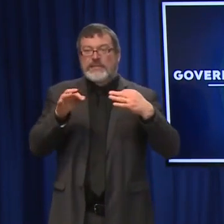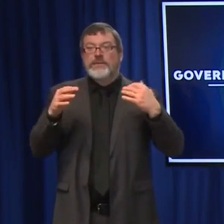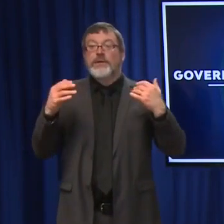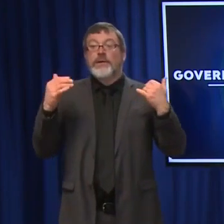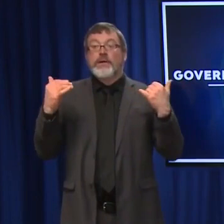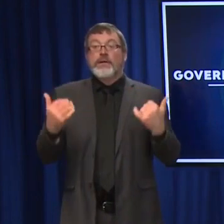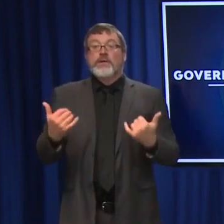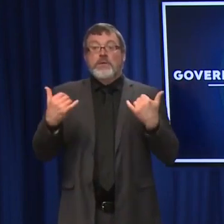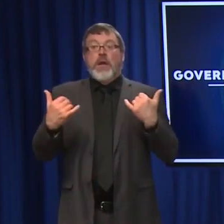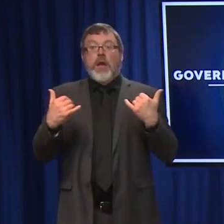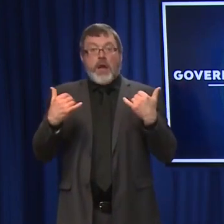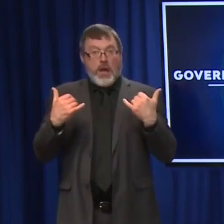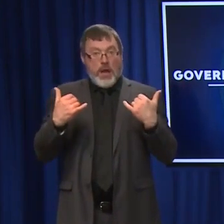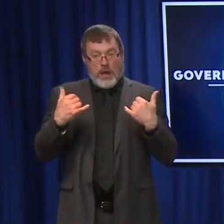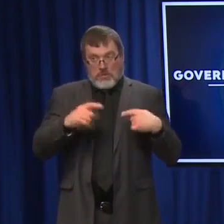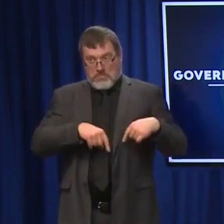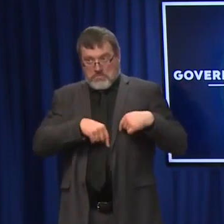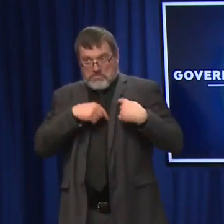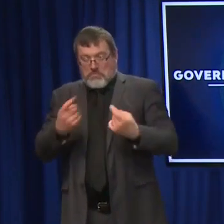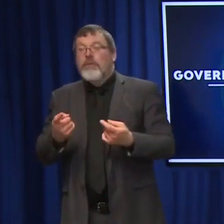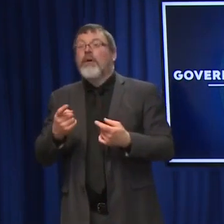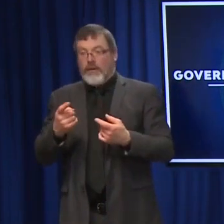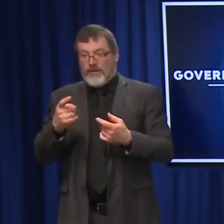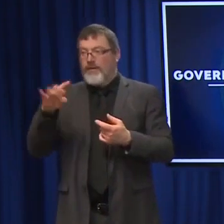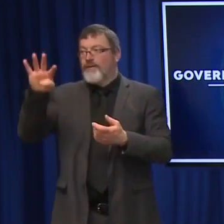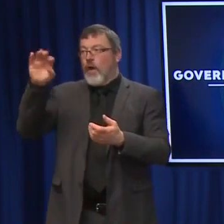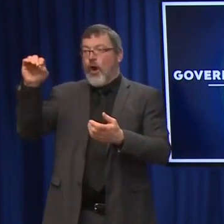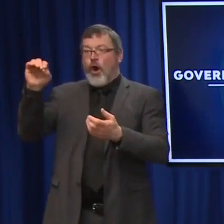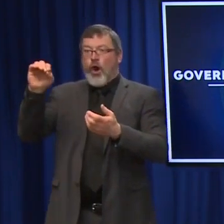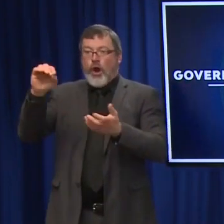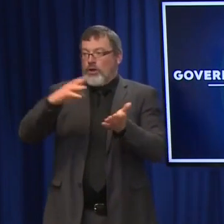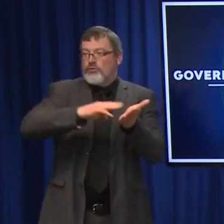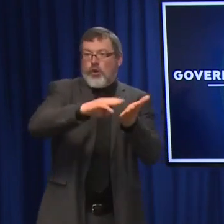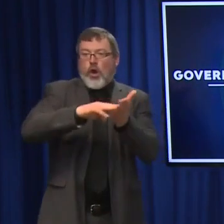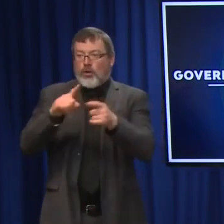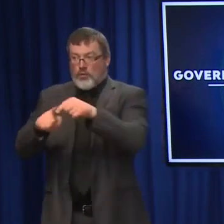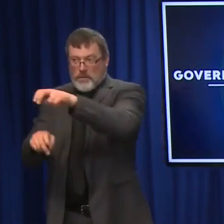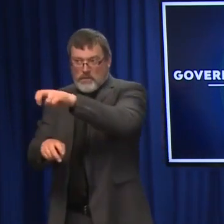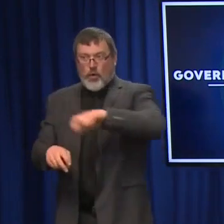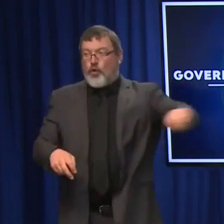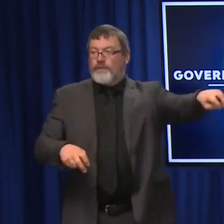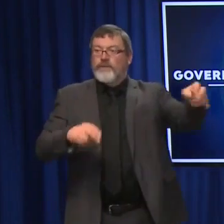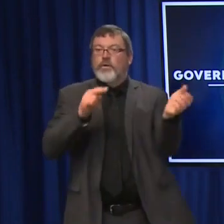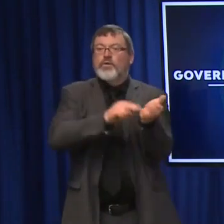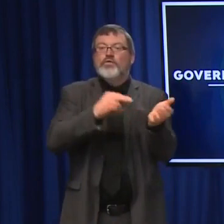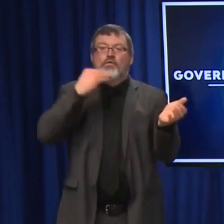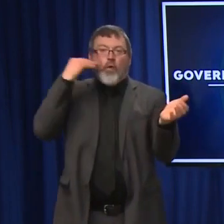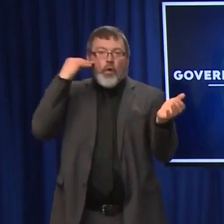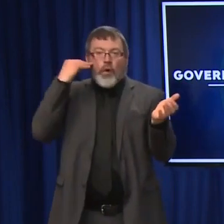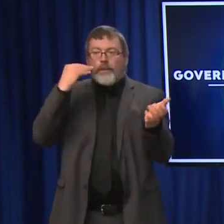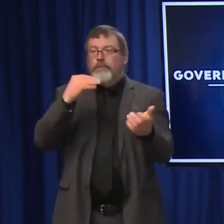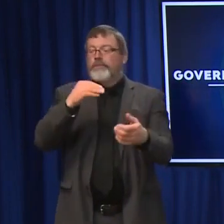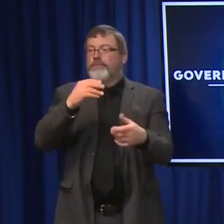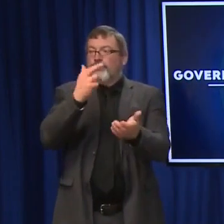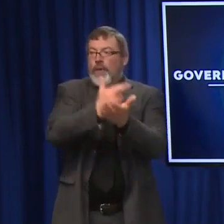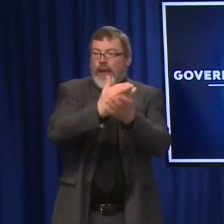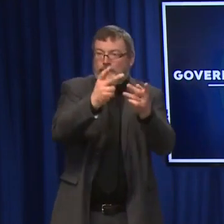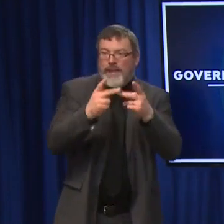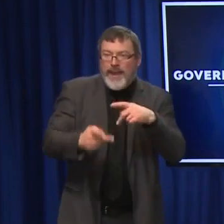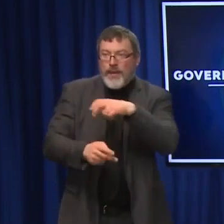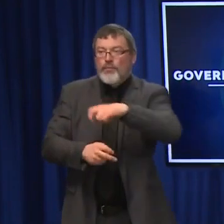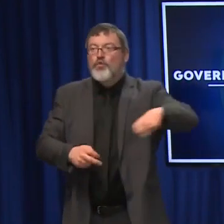emergency room and hospital beds to long-term care facilities and nursing homes. So, that's freeing up beds in